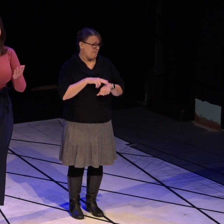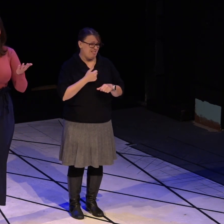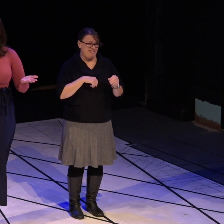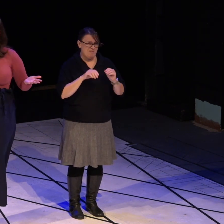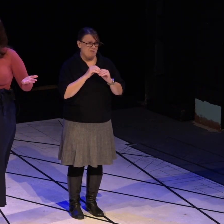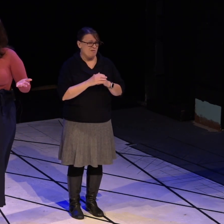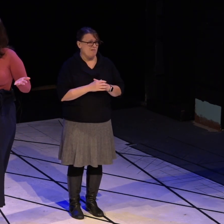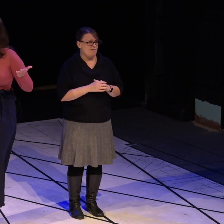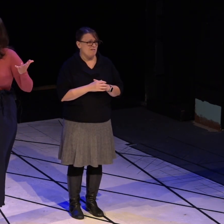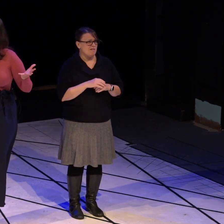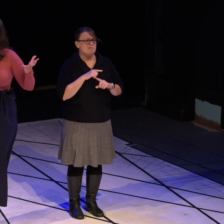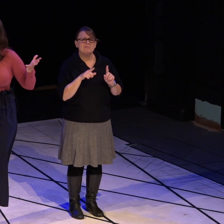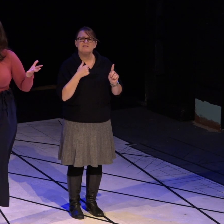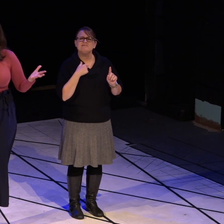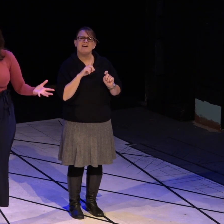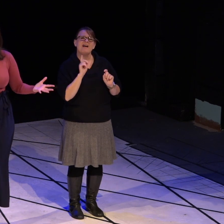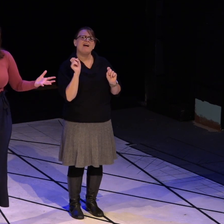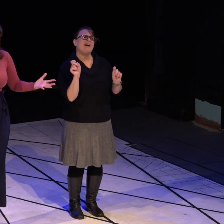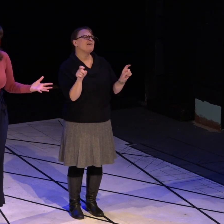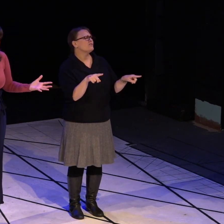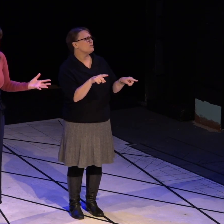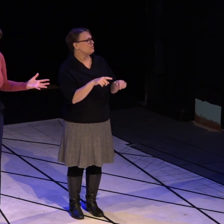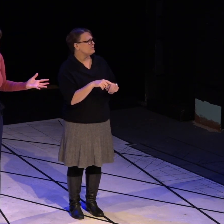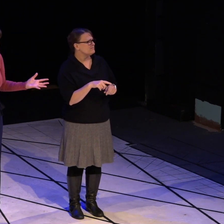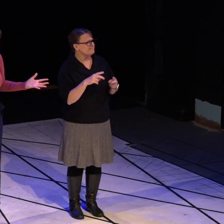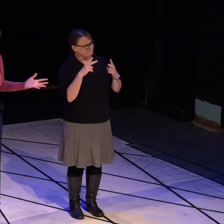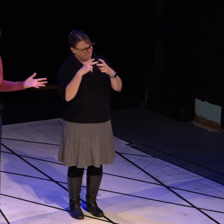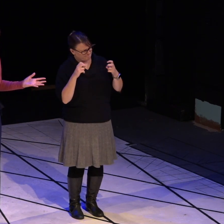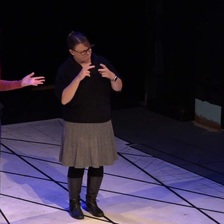But I ask you to examine your normal.